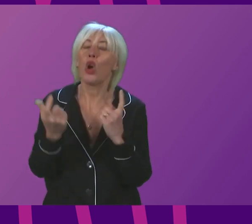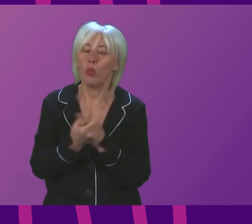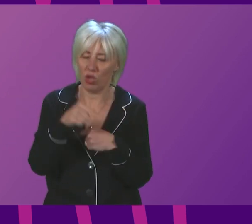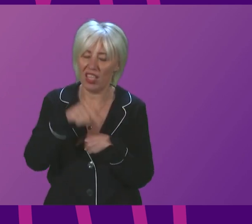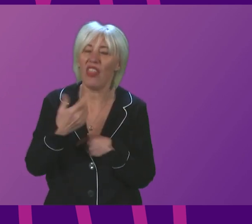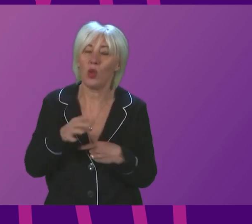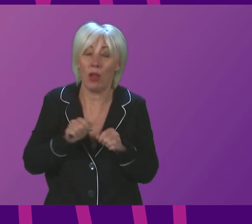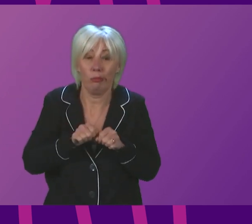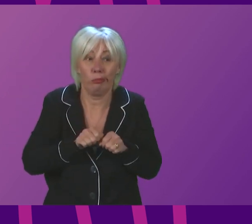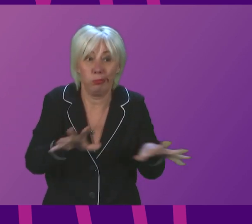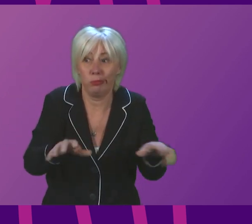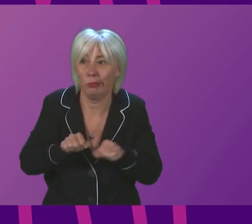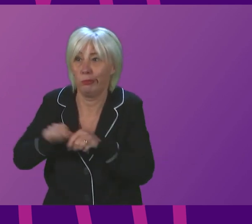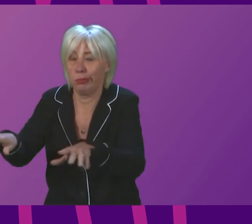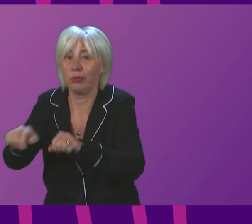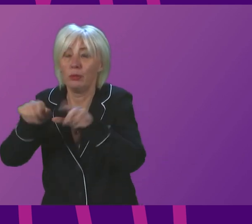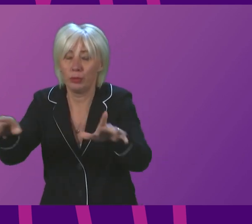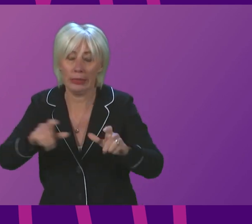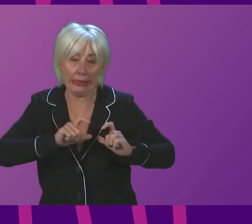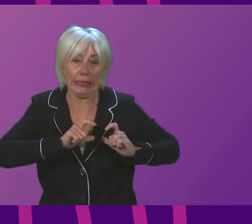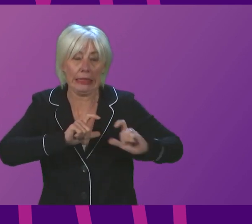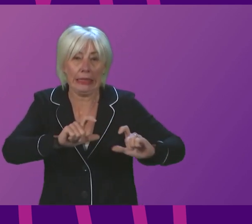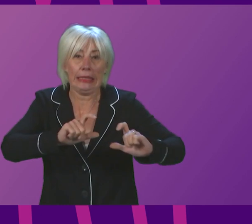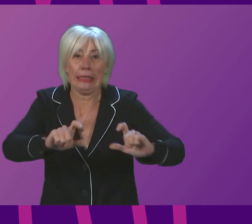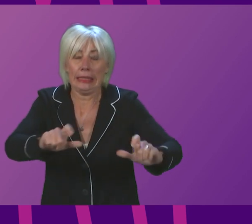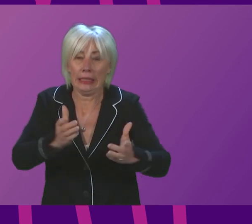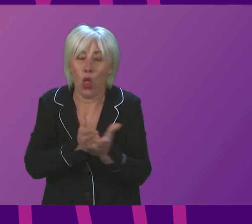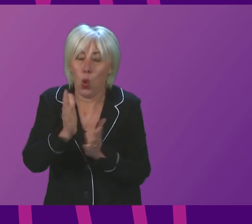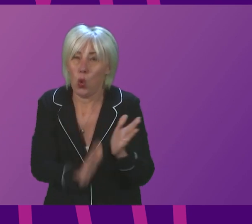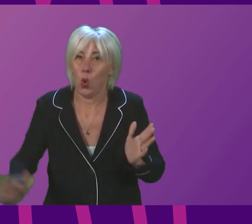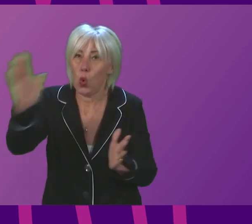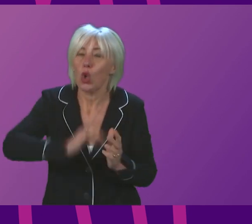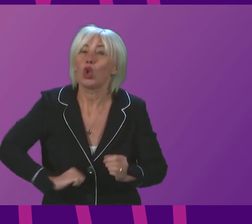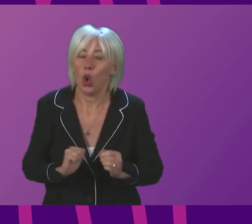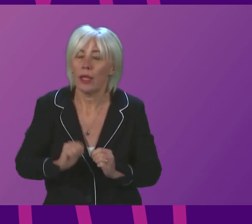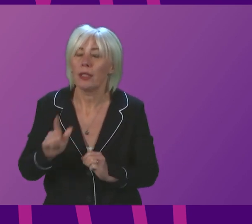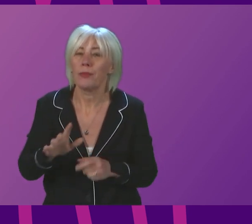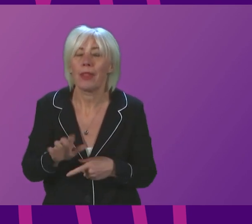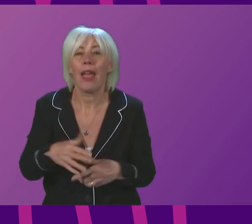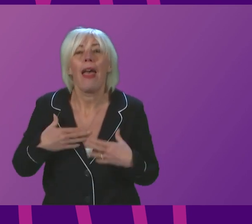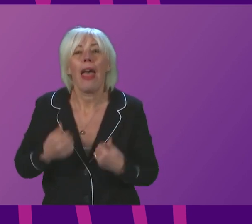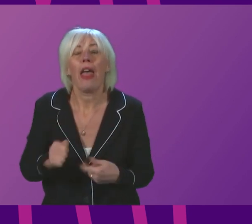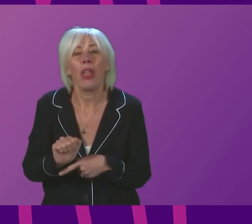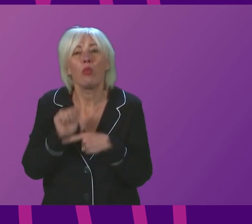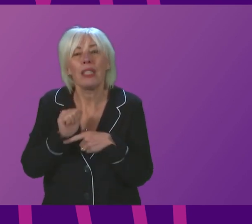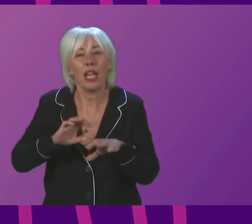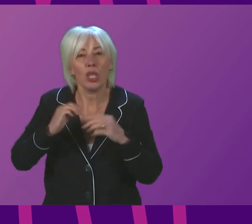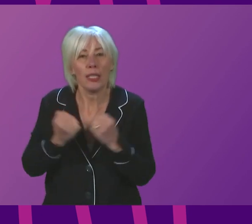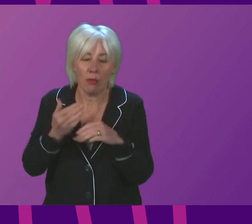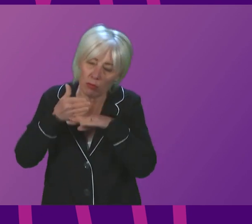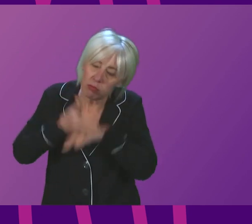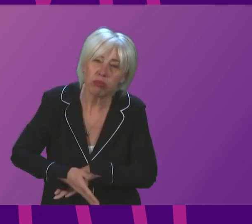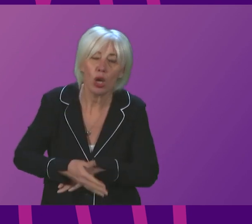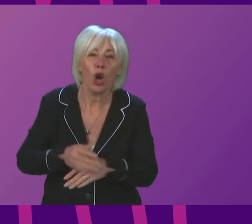more widespread and possibly more sustained across the country. Now, our health protection teams are working hard through contact